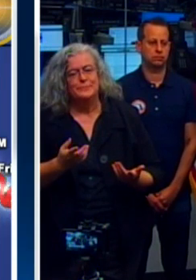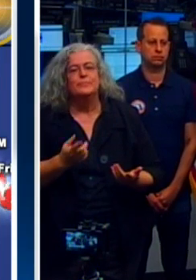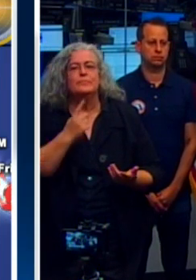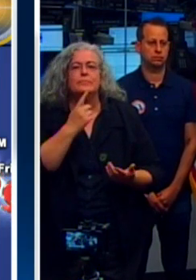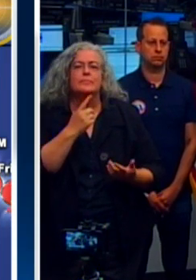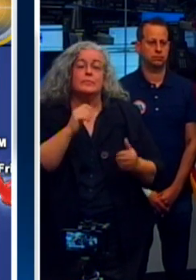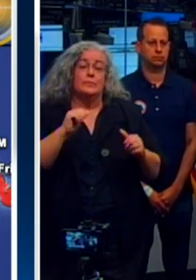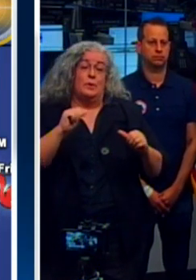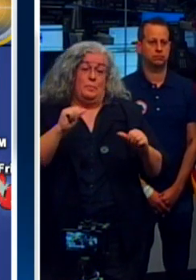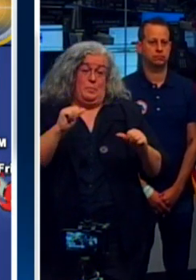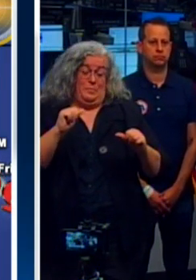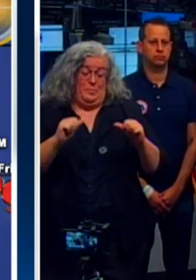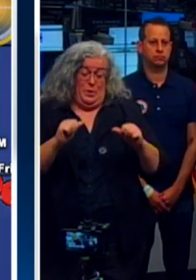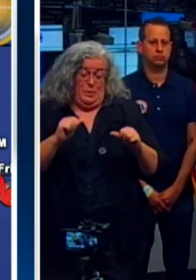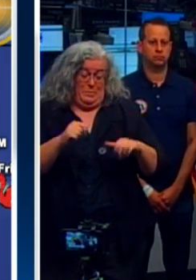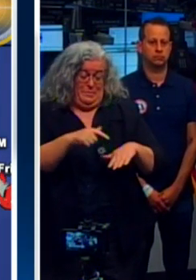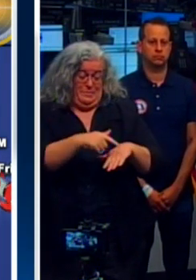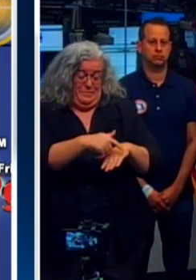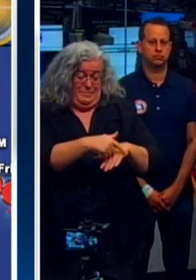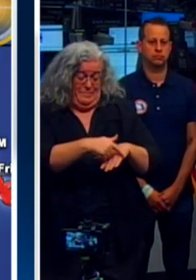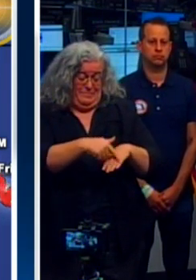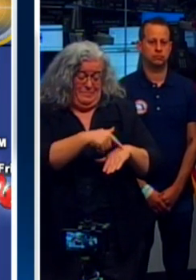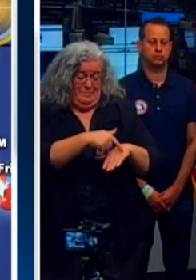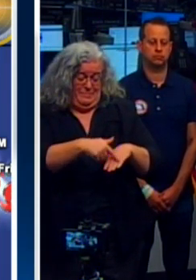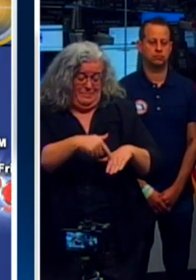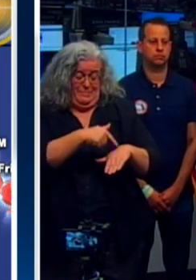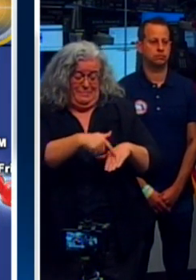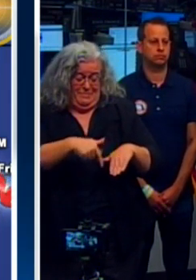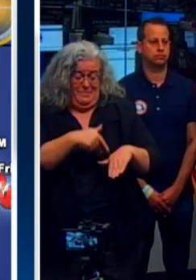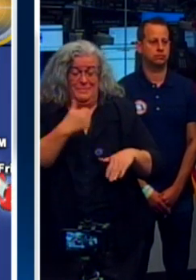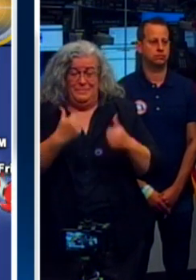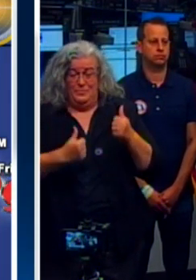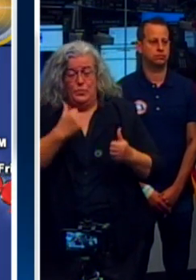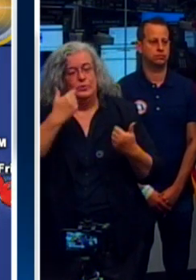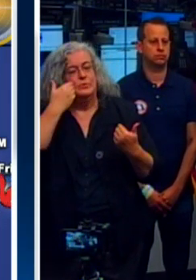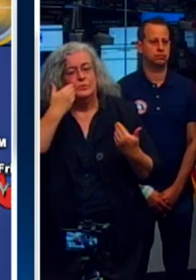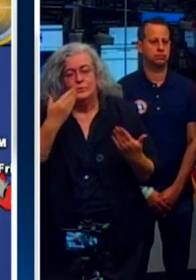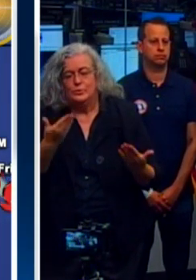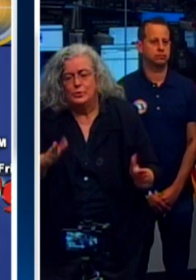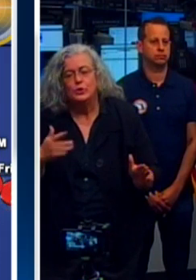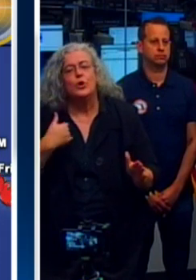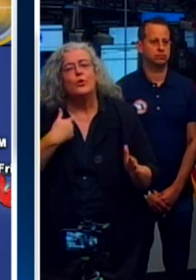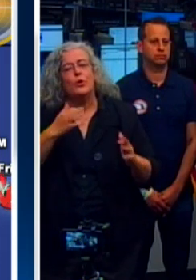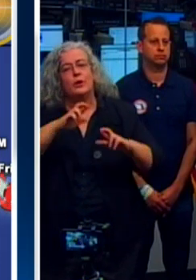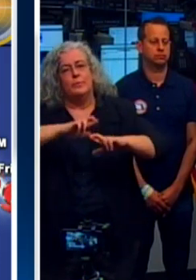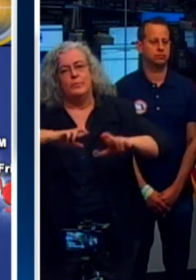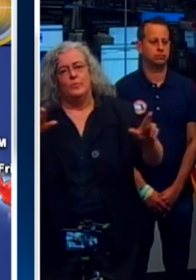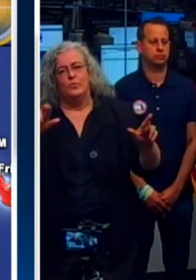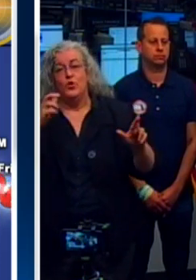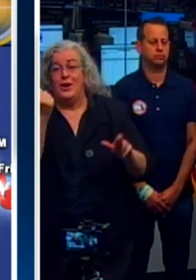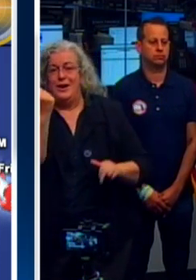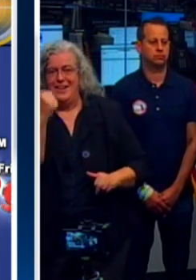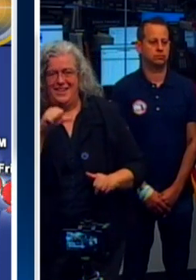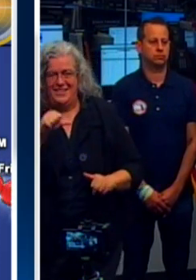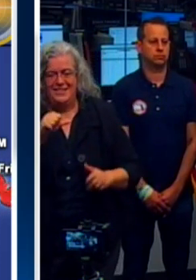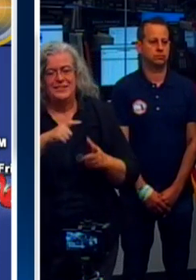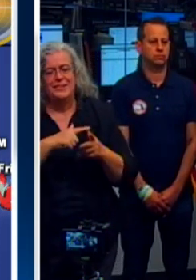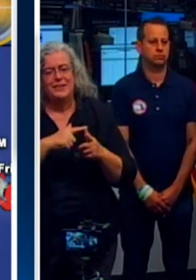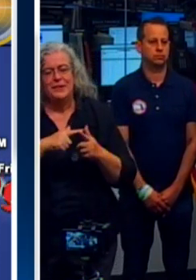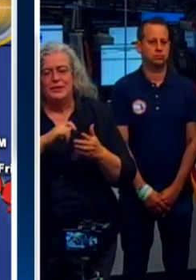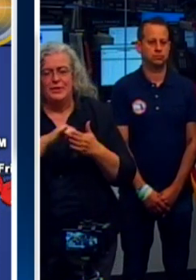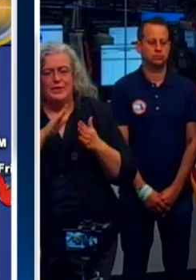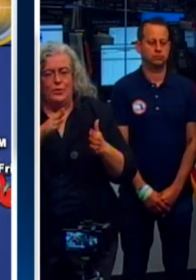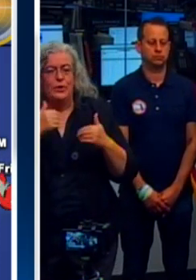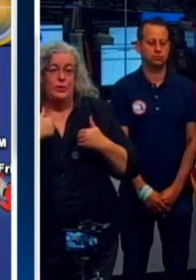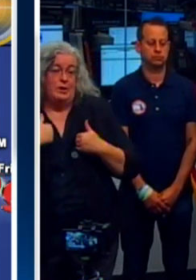probabilities of all those are not necessarily equal, but it's much better to be prepared and then not have to face it than to go into